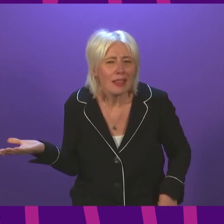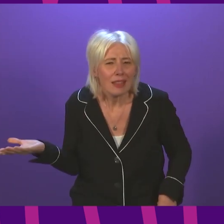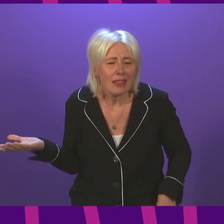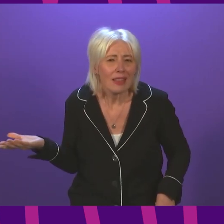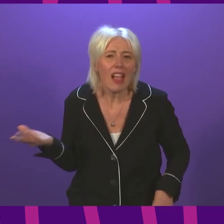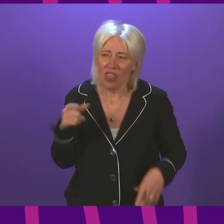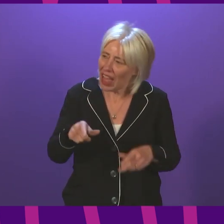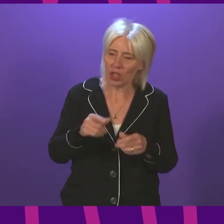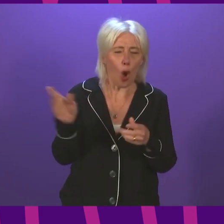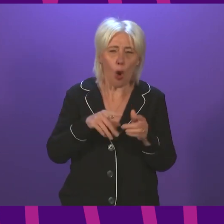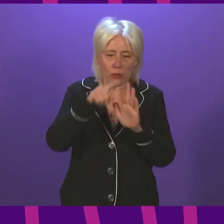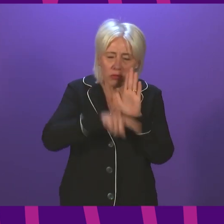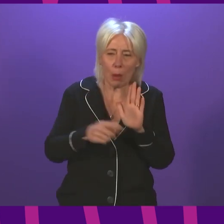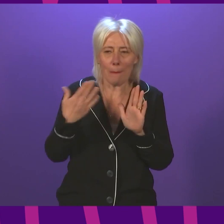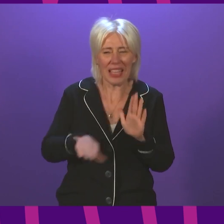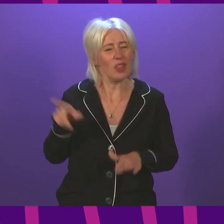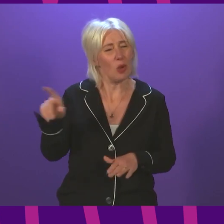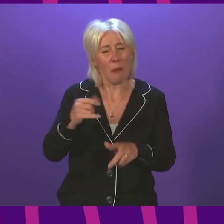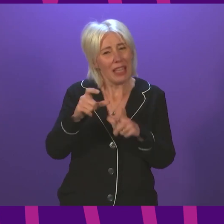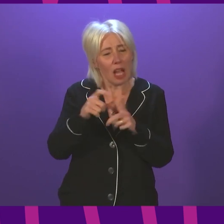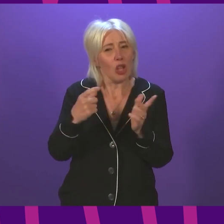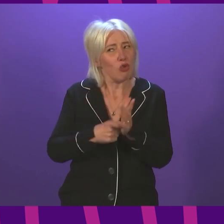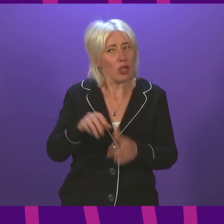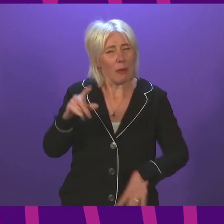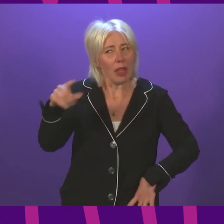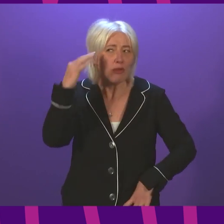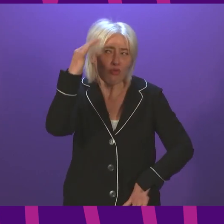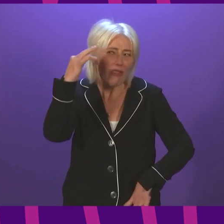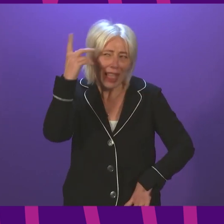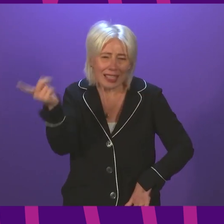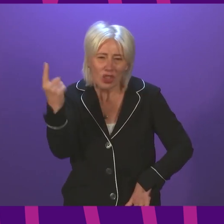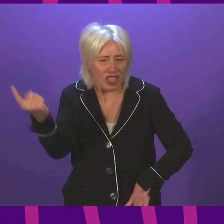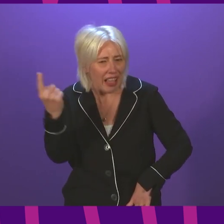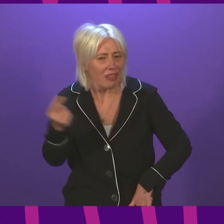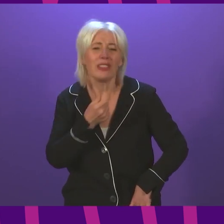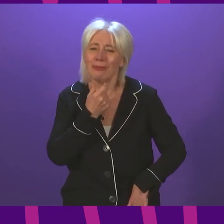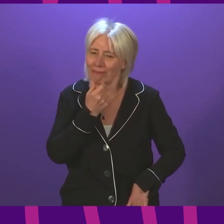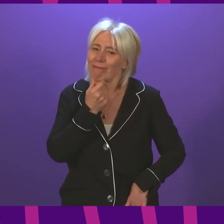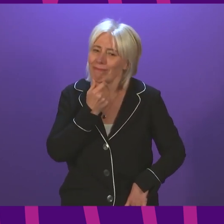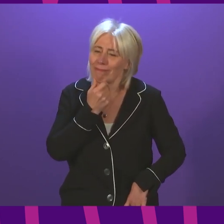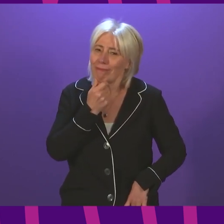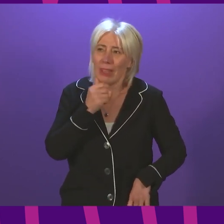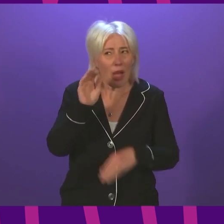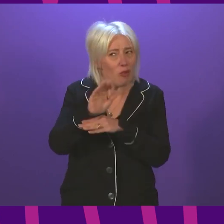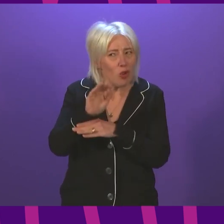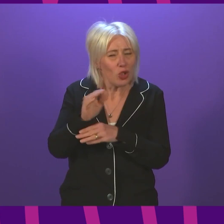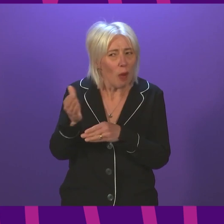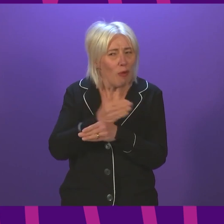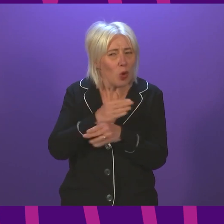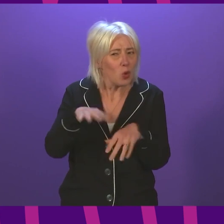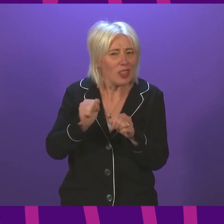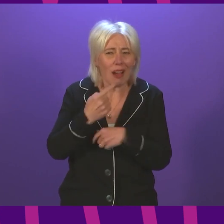been in place. So perhaps Douglas Ross might just want to reflect a little bit on that in future before he